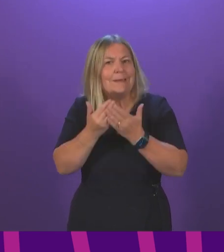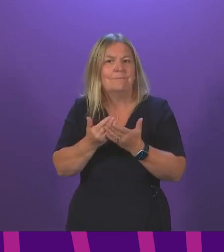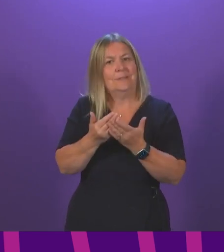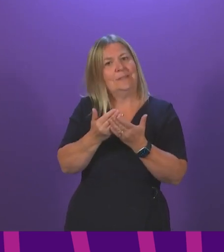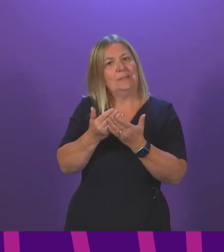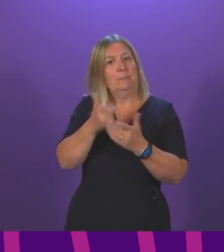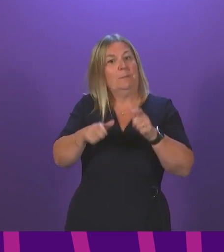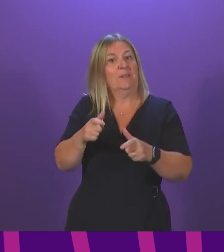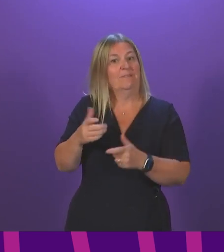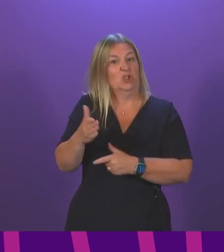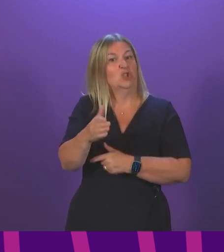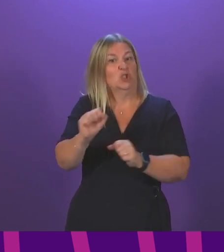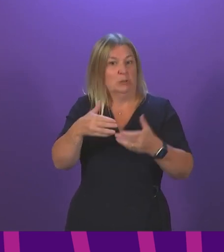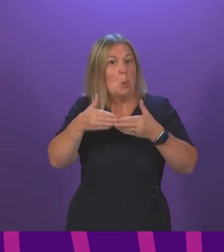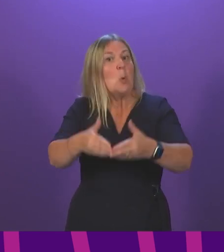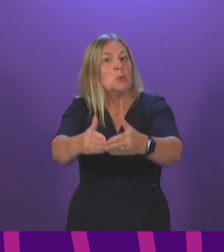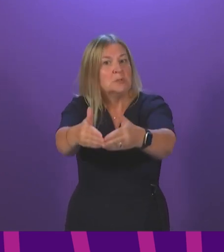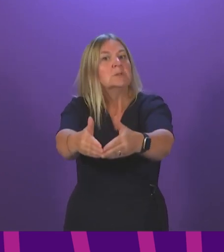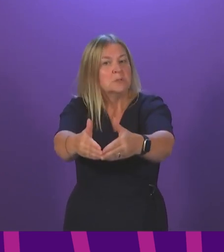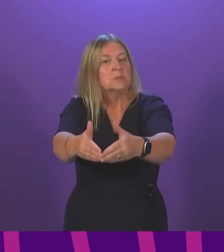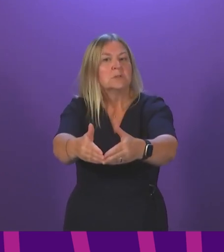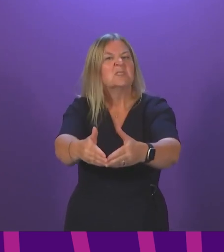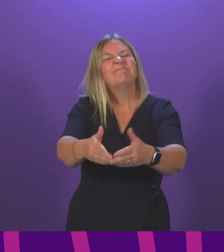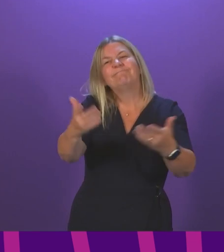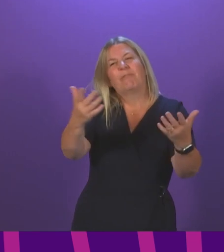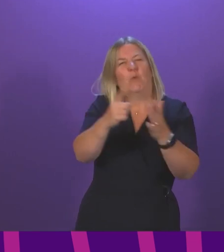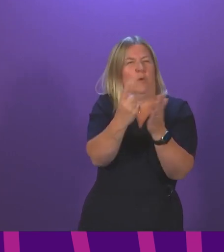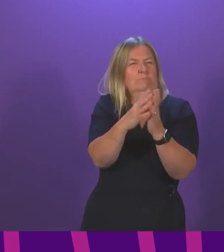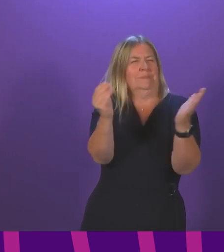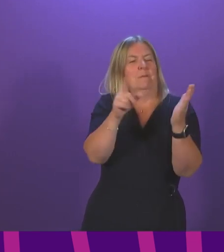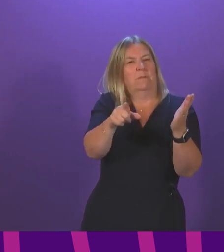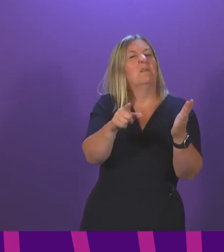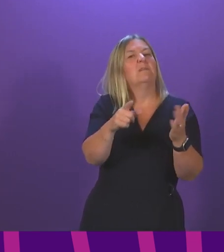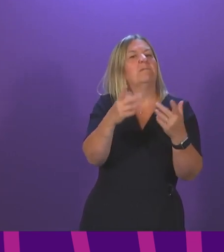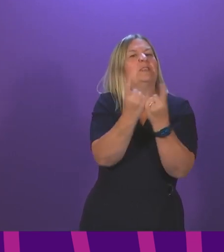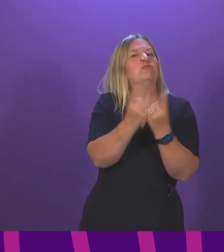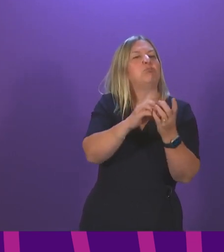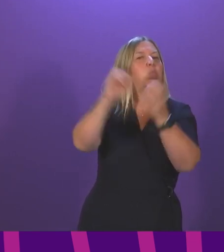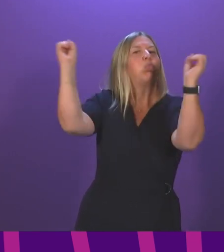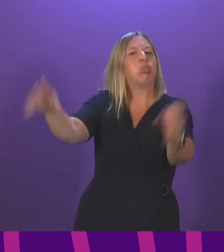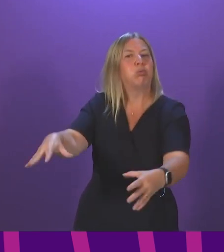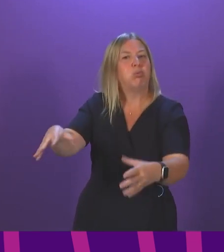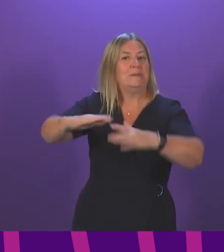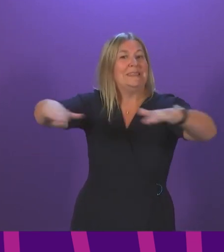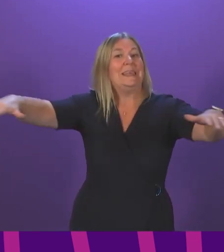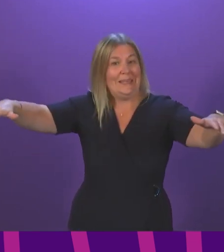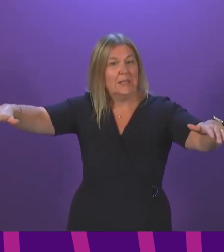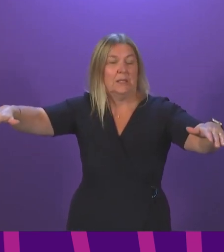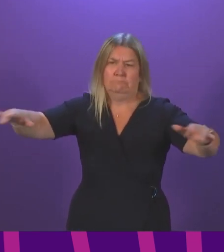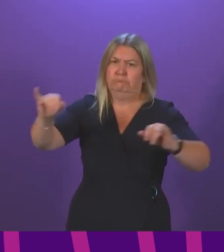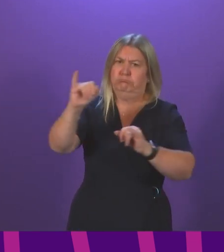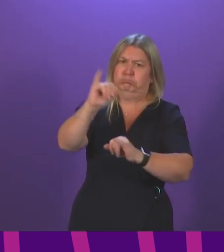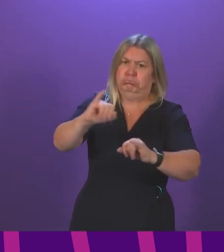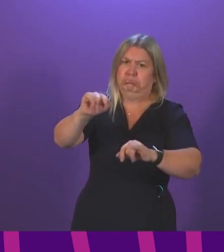vessels and, to quote Jason, dumping all their fishing gear overboard. This is dangerous as well as bad for the marine environment.